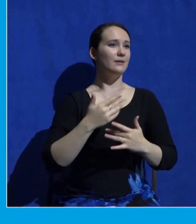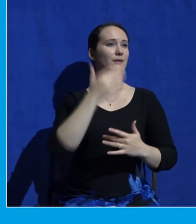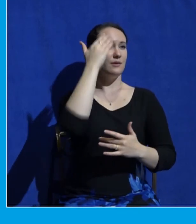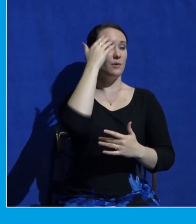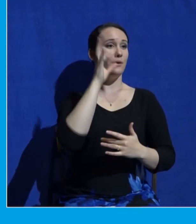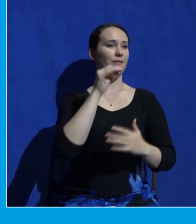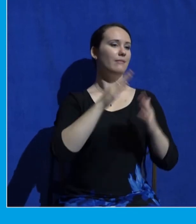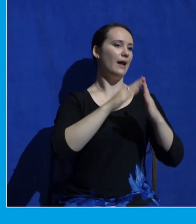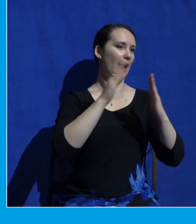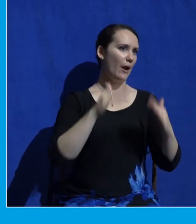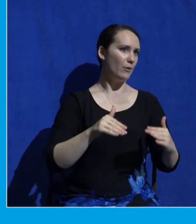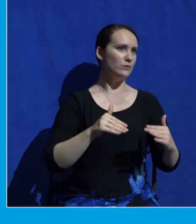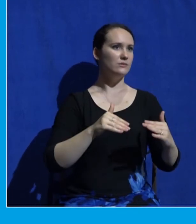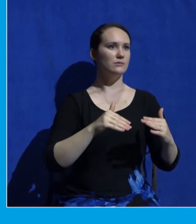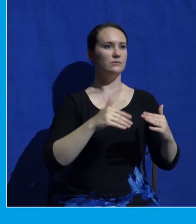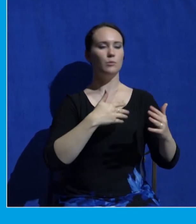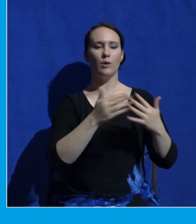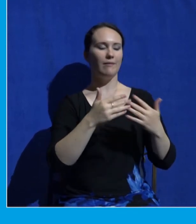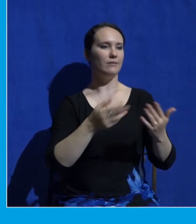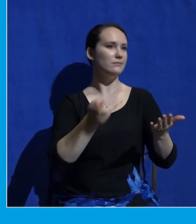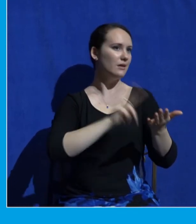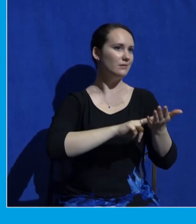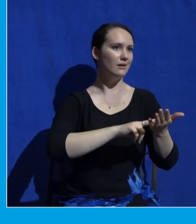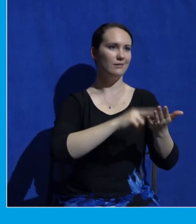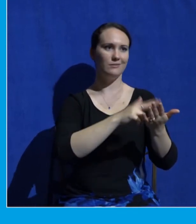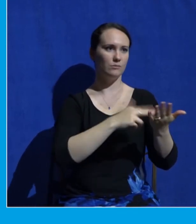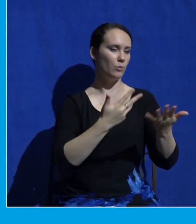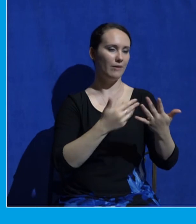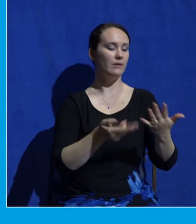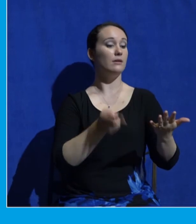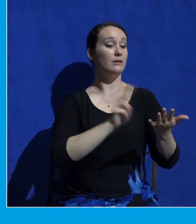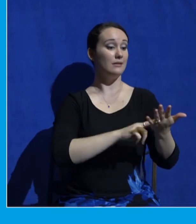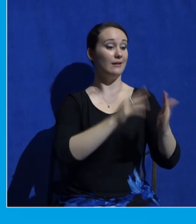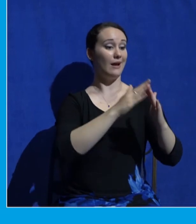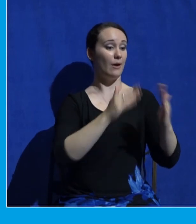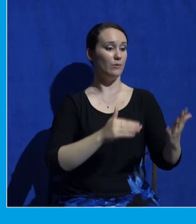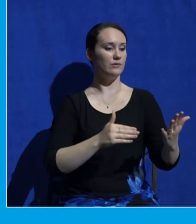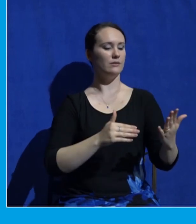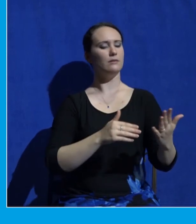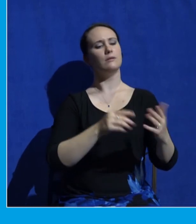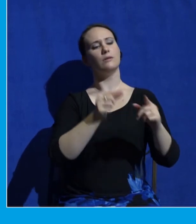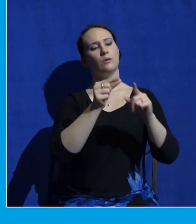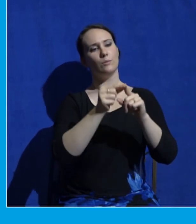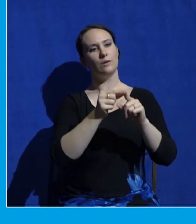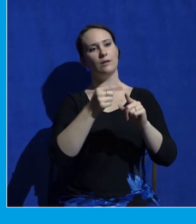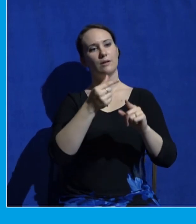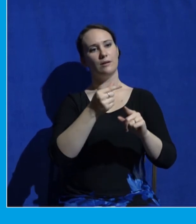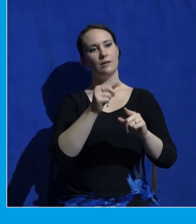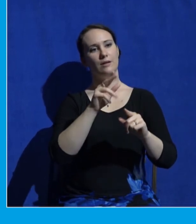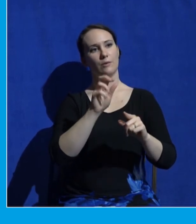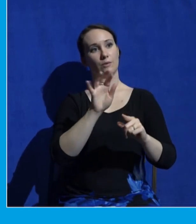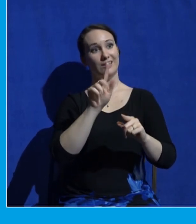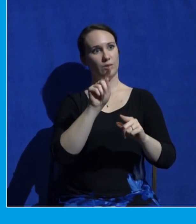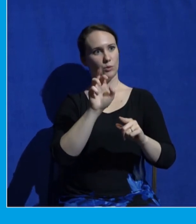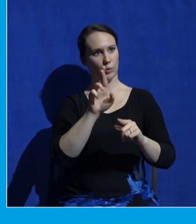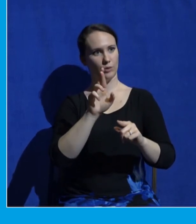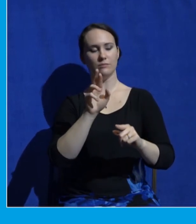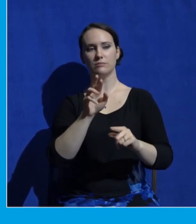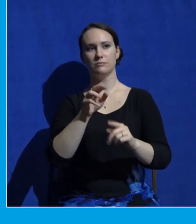what? It's the person who assumes responsibility for making sure that any debt